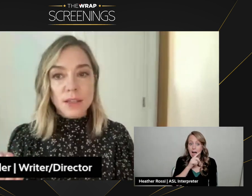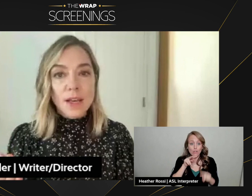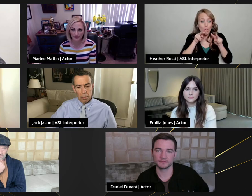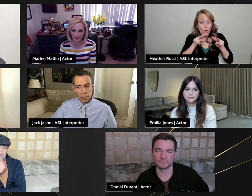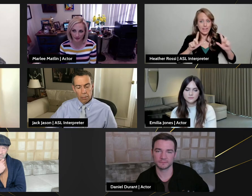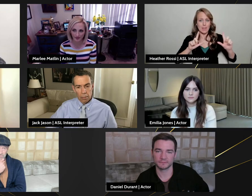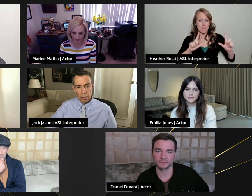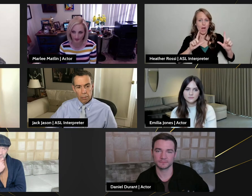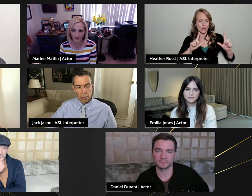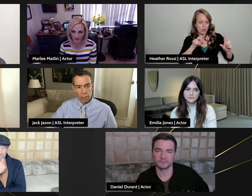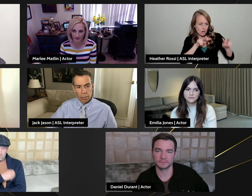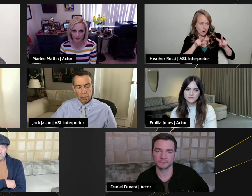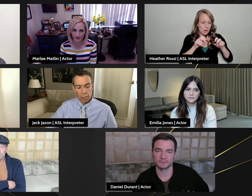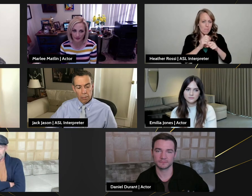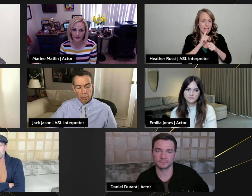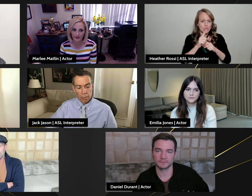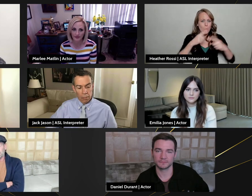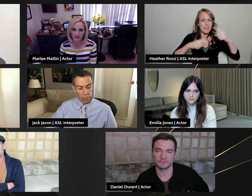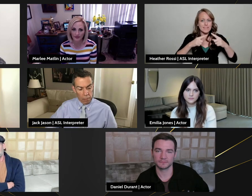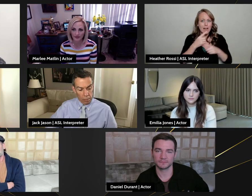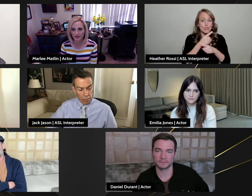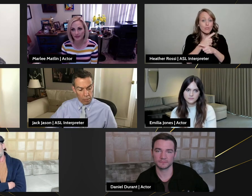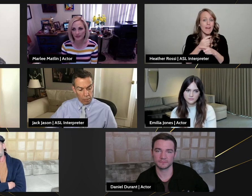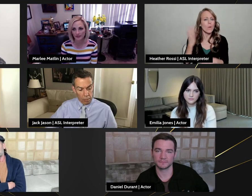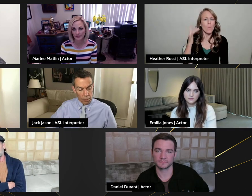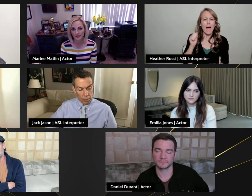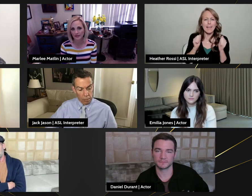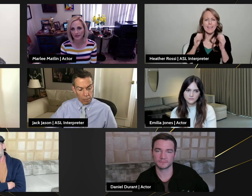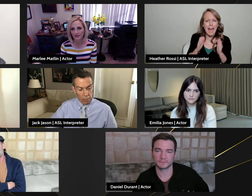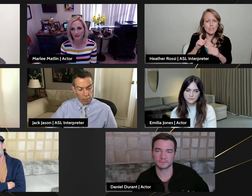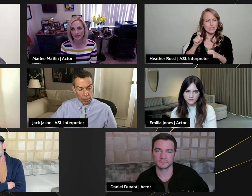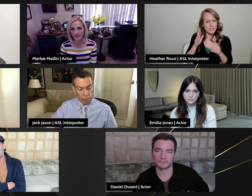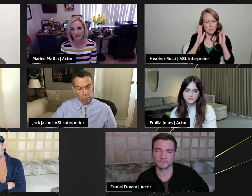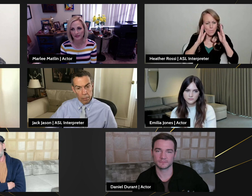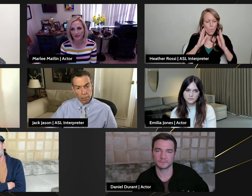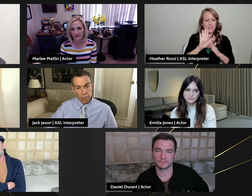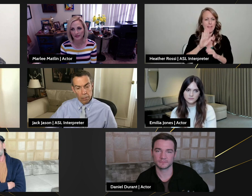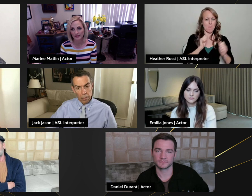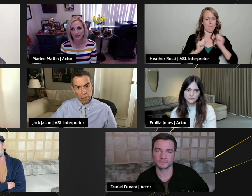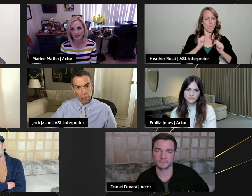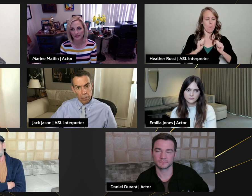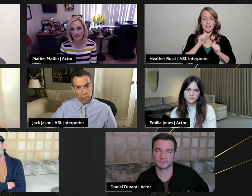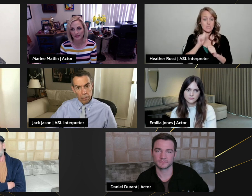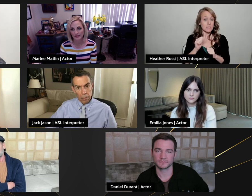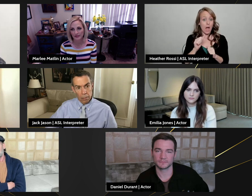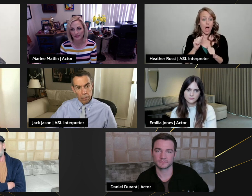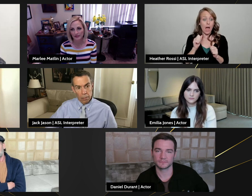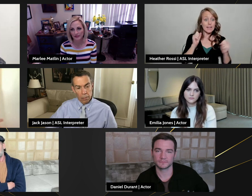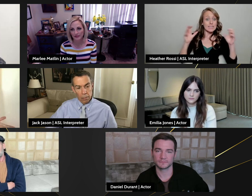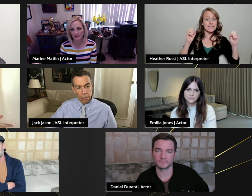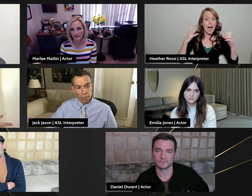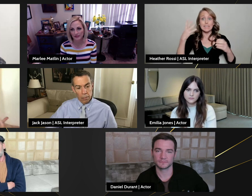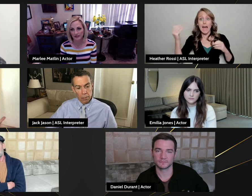signs so that the actor can focus on their performance. They don't have to also be worried, oh, did I get that sign wrong? Because they'll have the